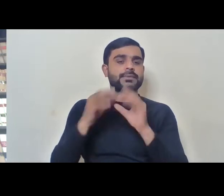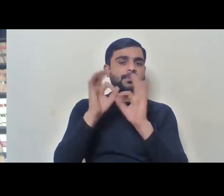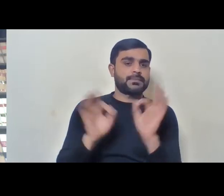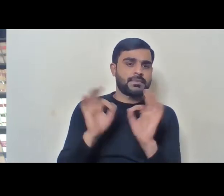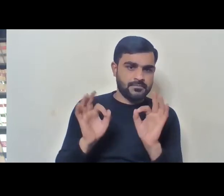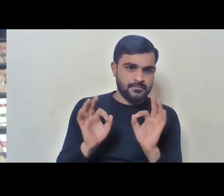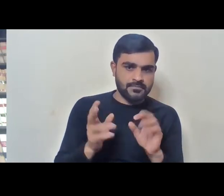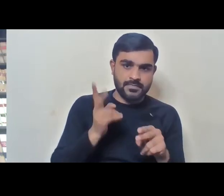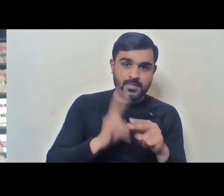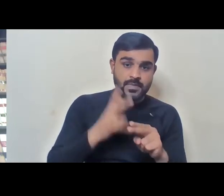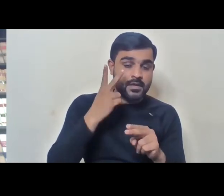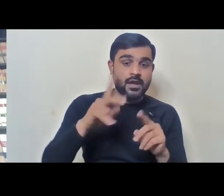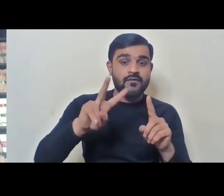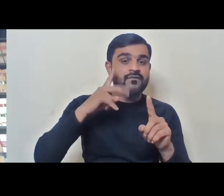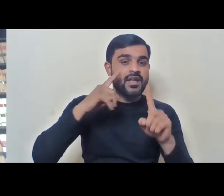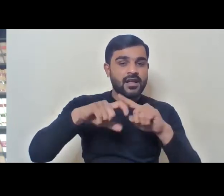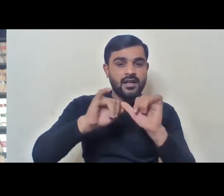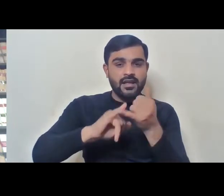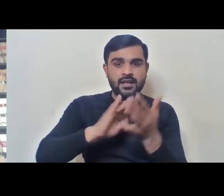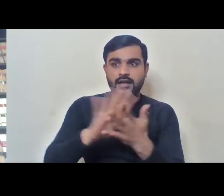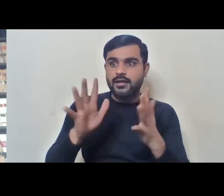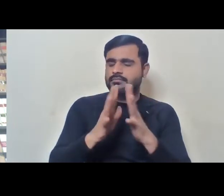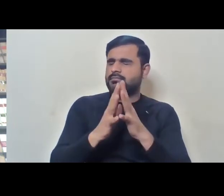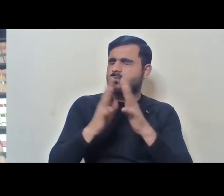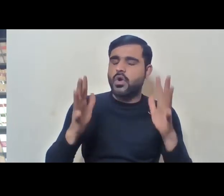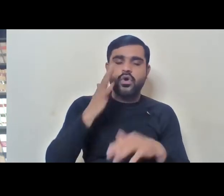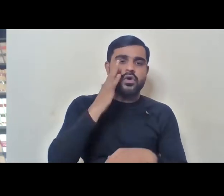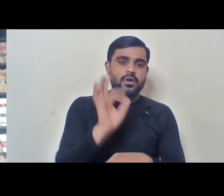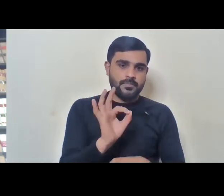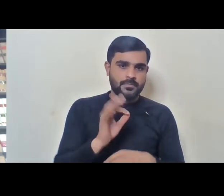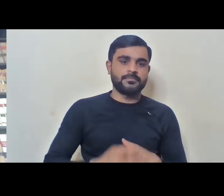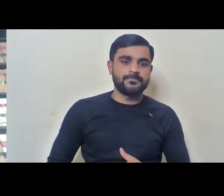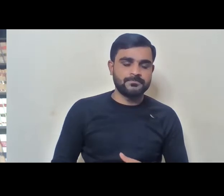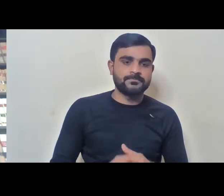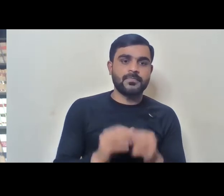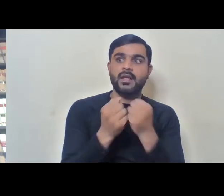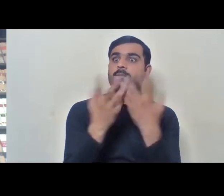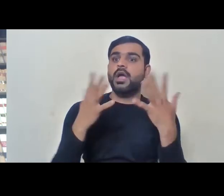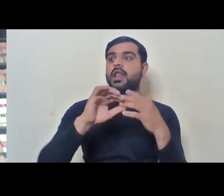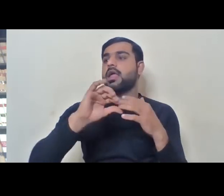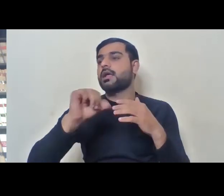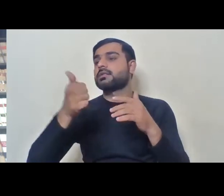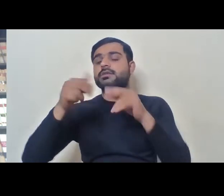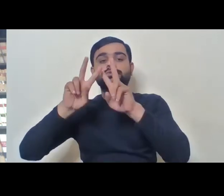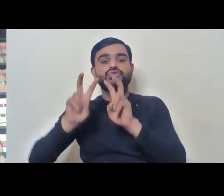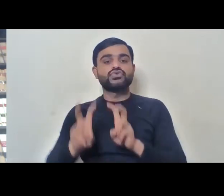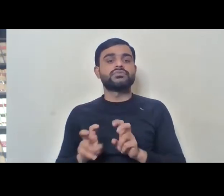And so, so the Vikash Kumar judgment was extremely, extremely important. In many other cases,